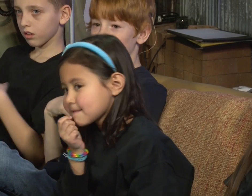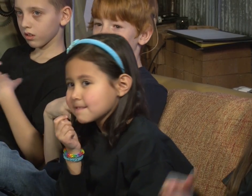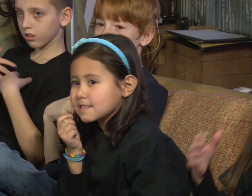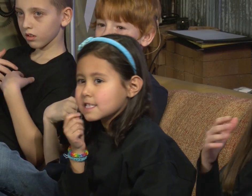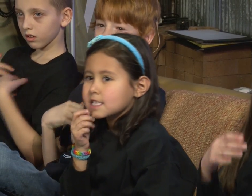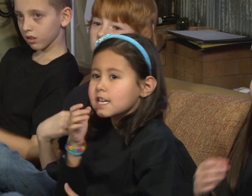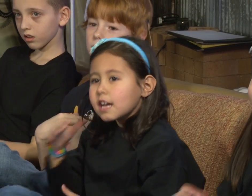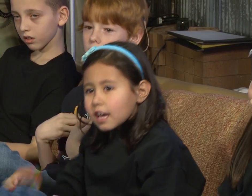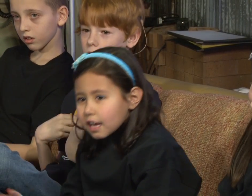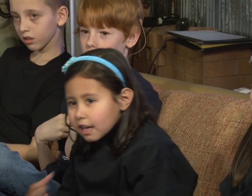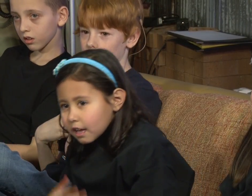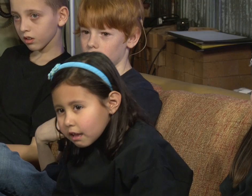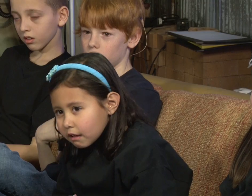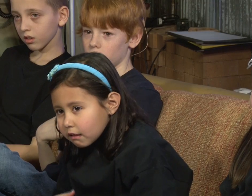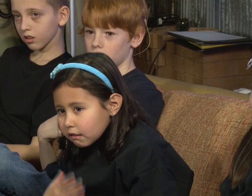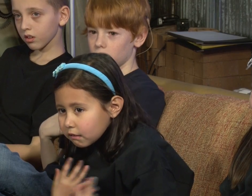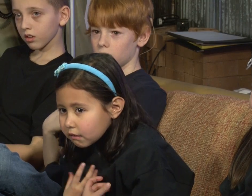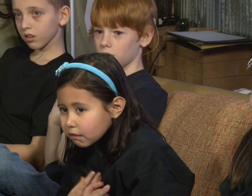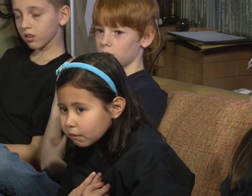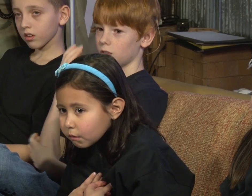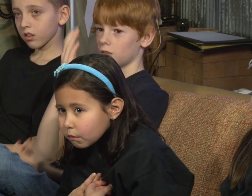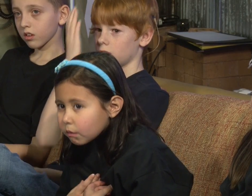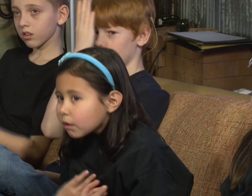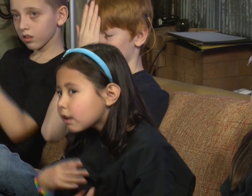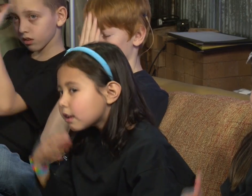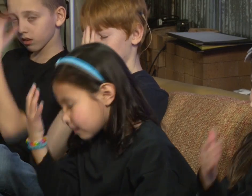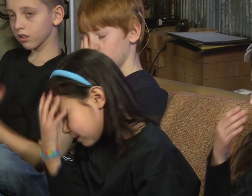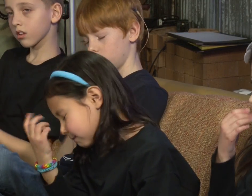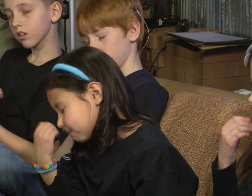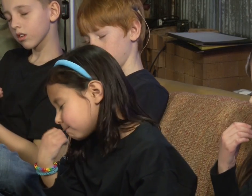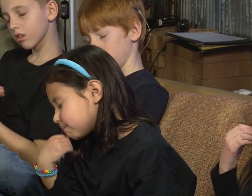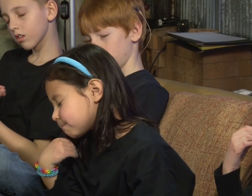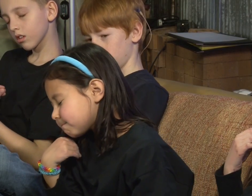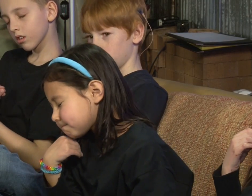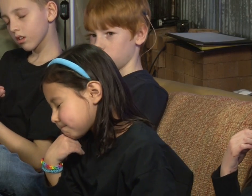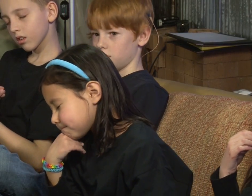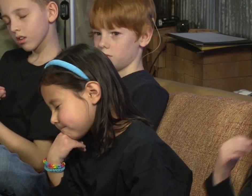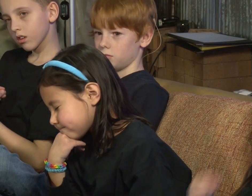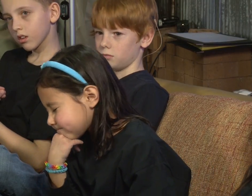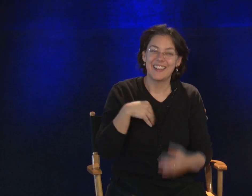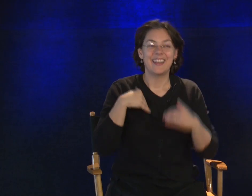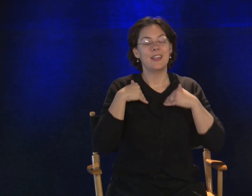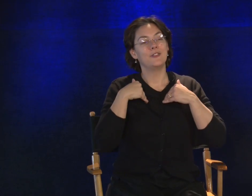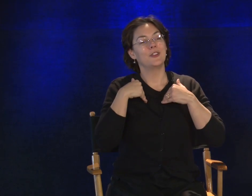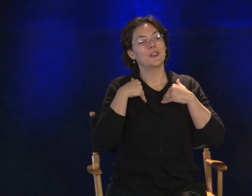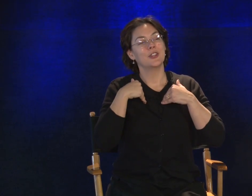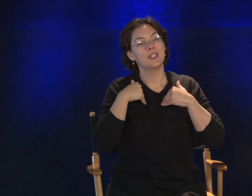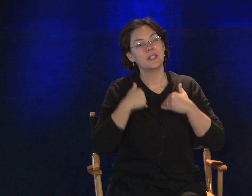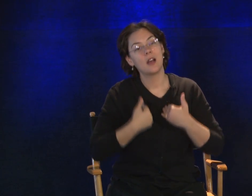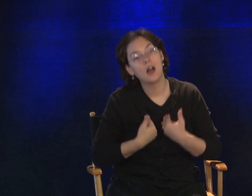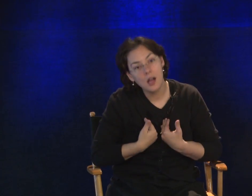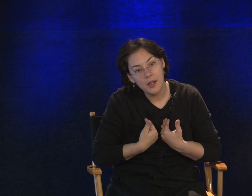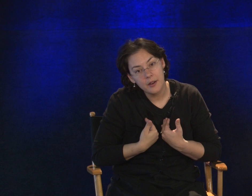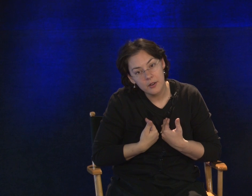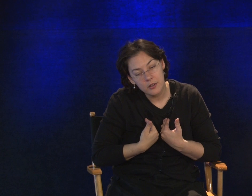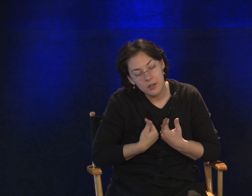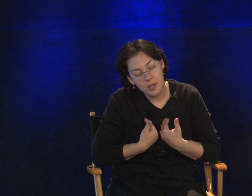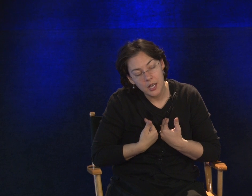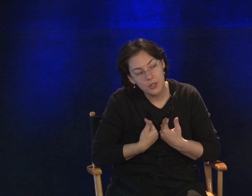tired and you know it, go to sleep. If you're tired and